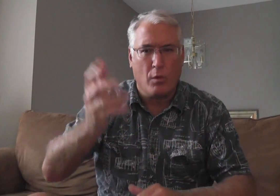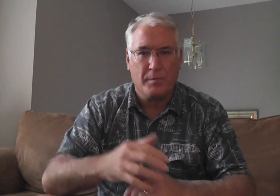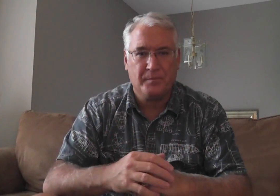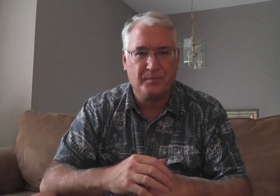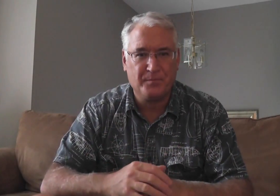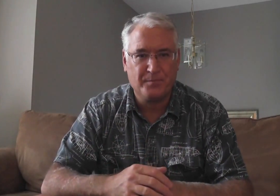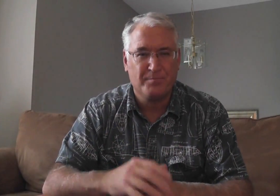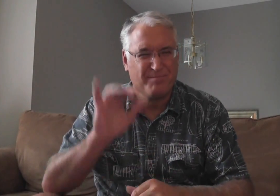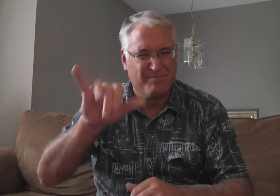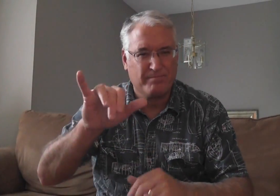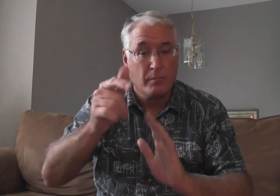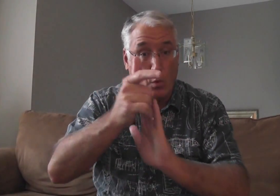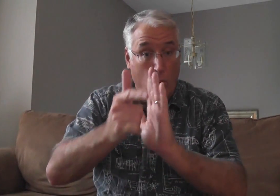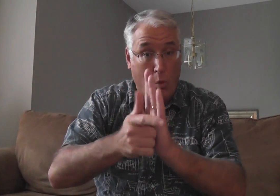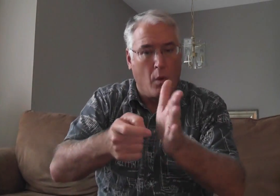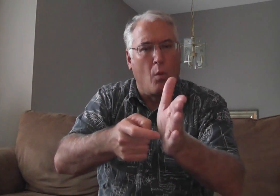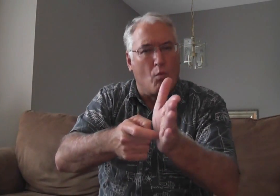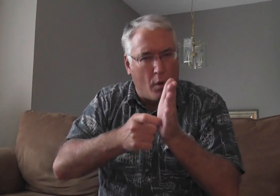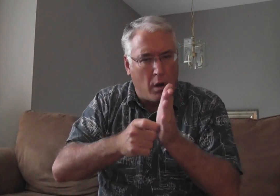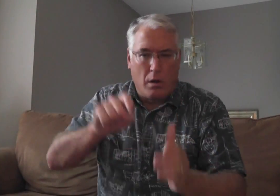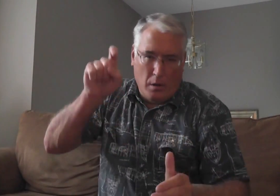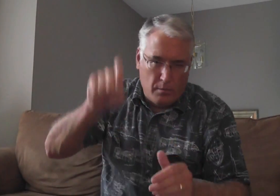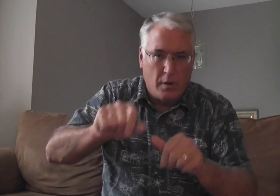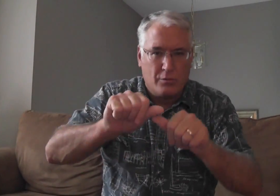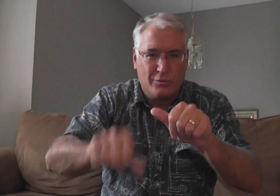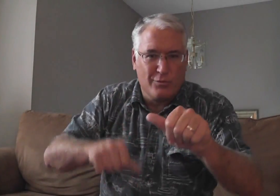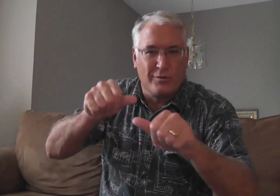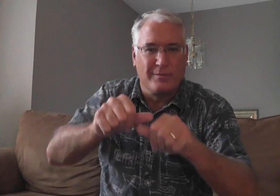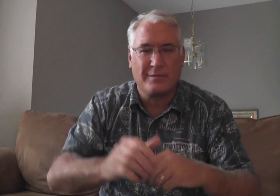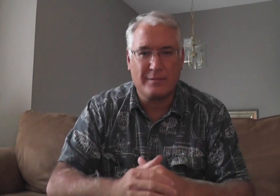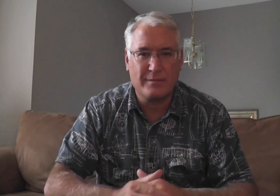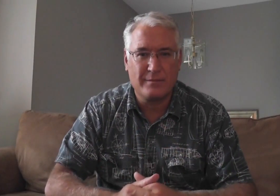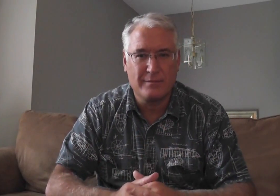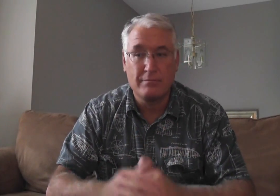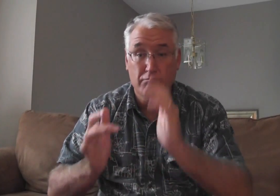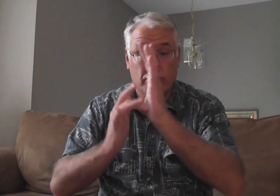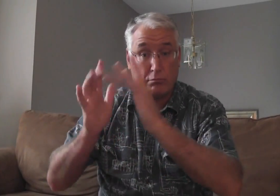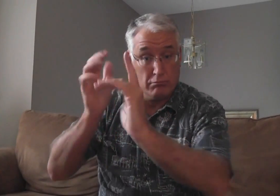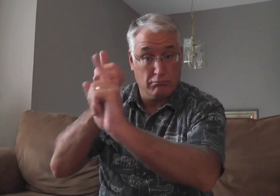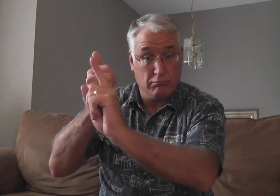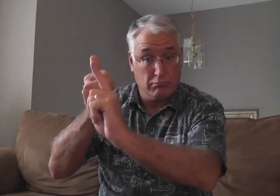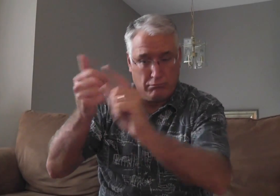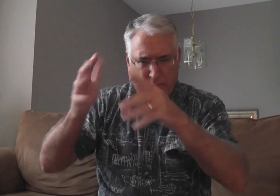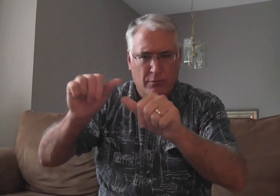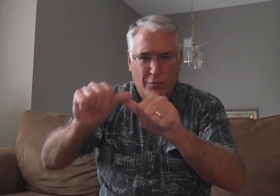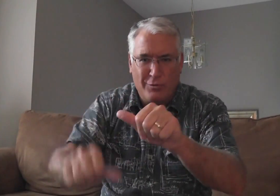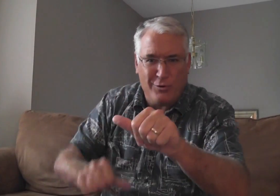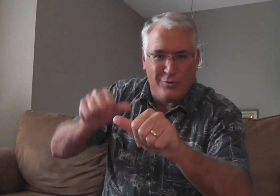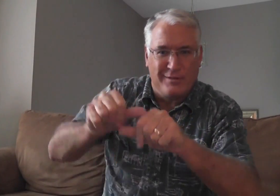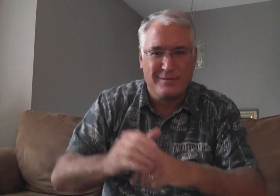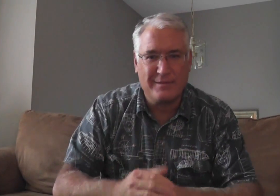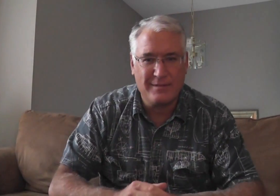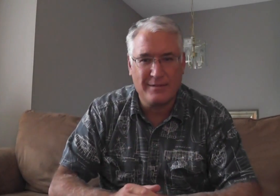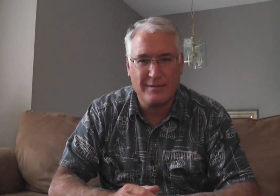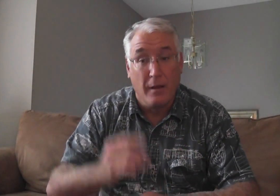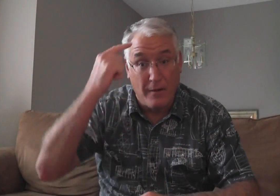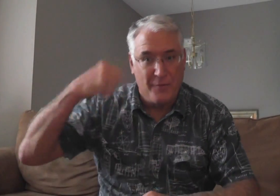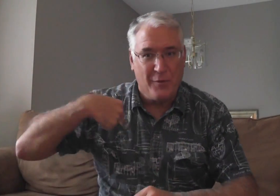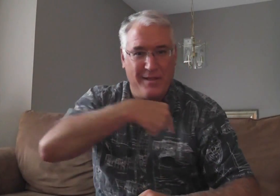he fulfilled, what was it? The law that requires circumcision. Jesus, he was circumcised